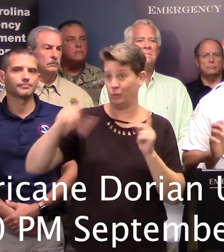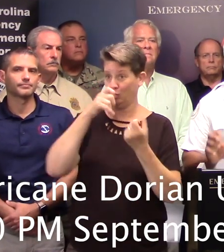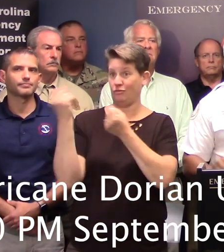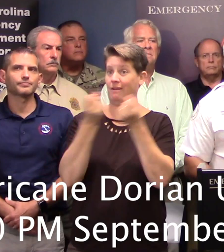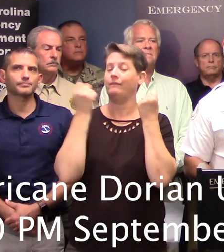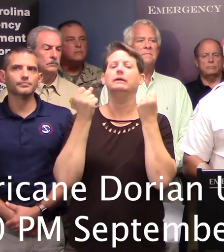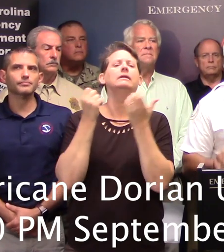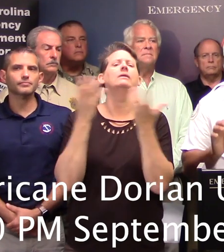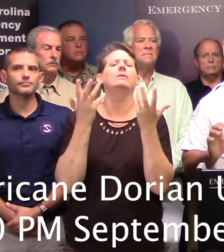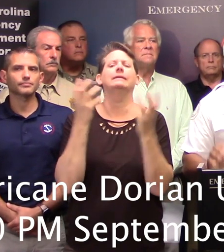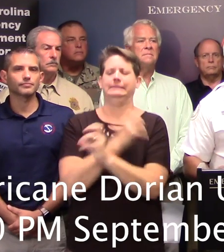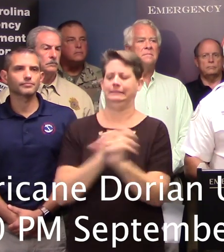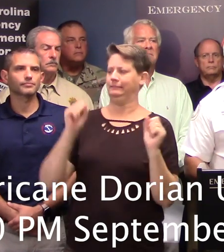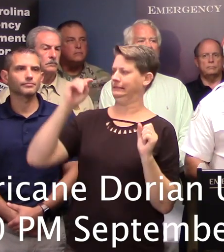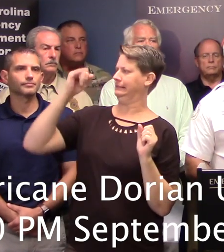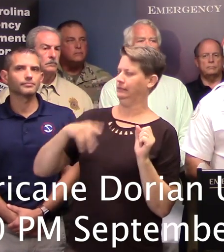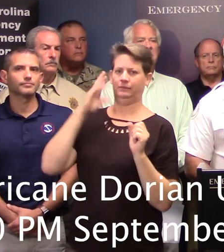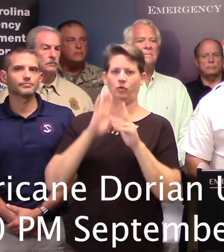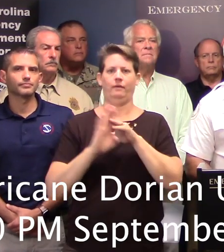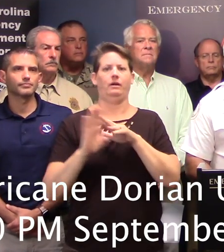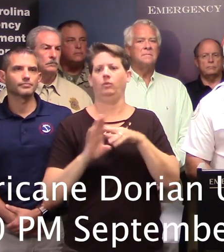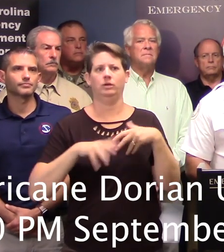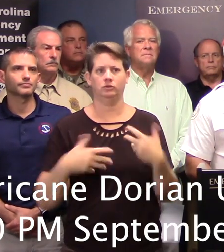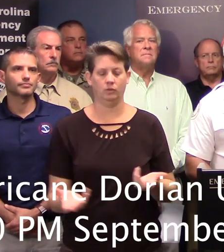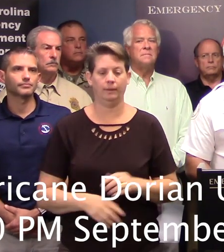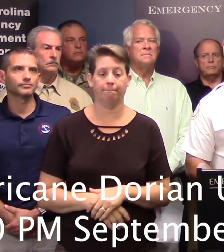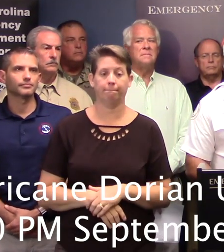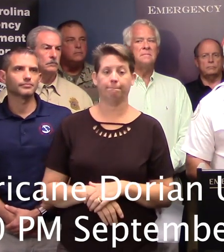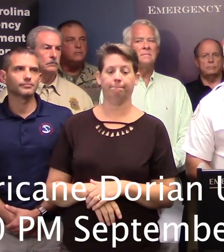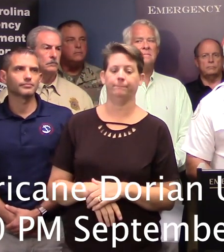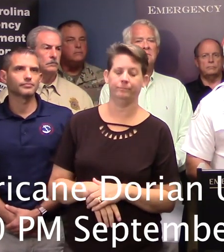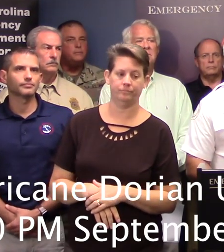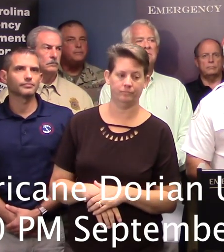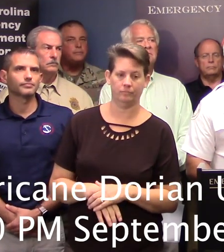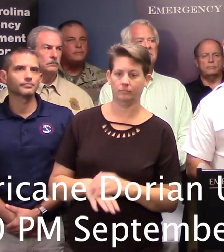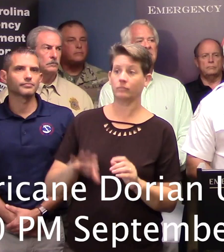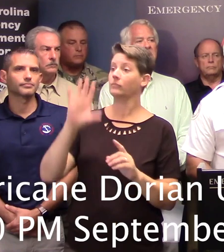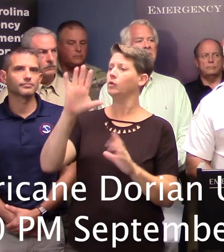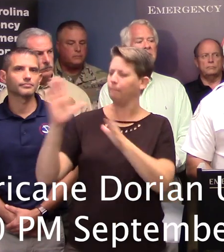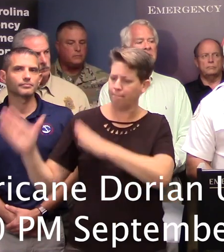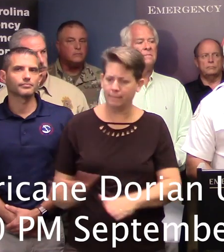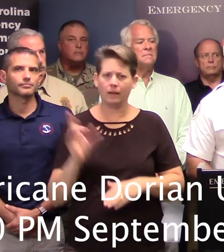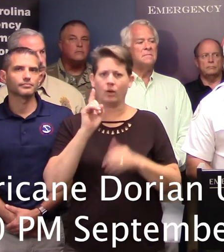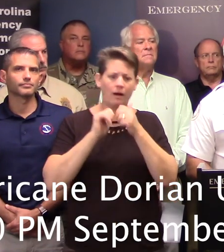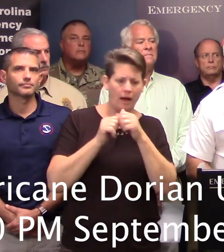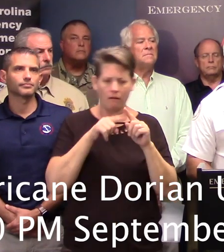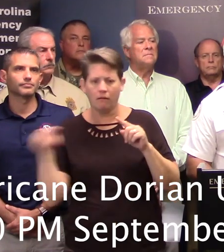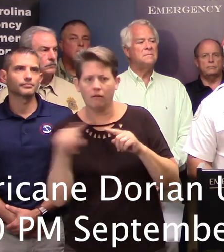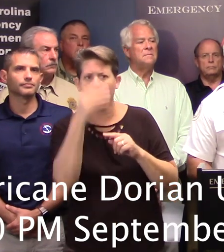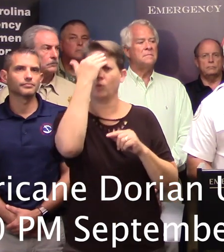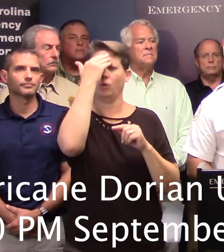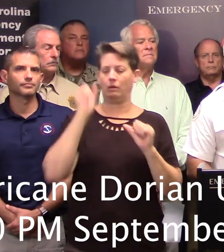safety tips in terms of evacuations. Know your designated evacuation route. You can go to